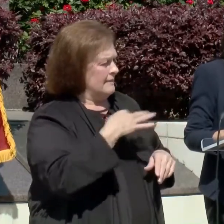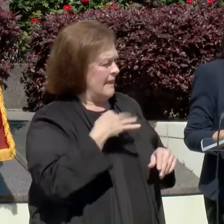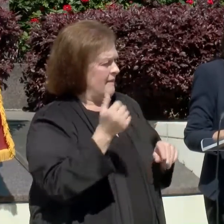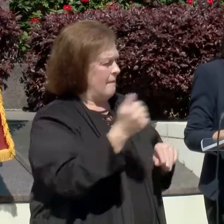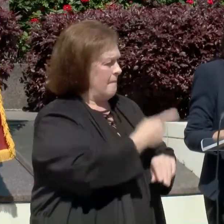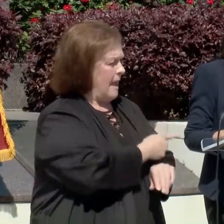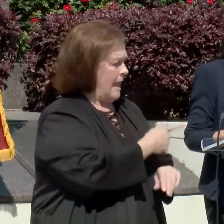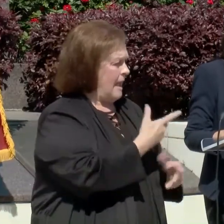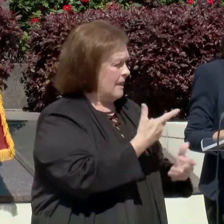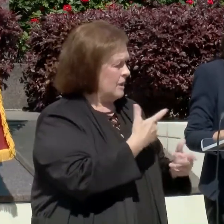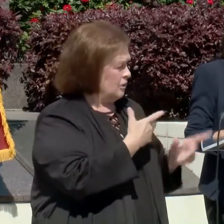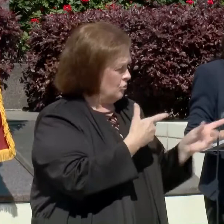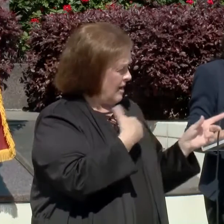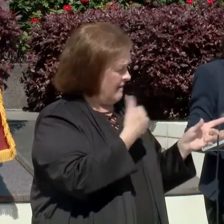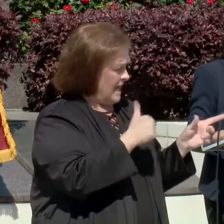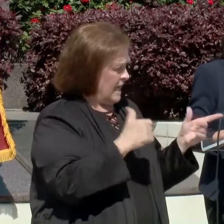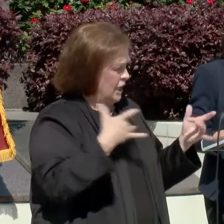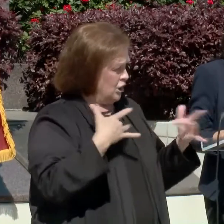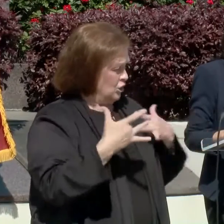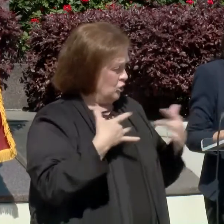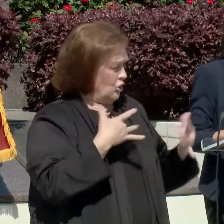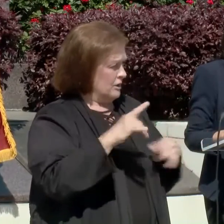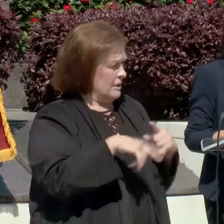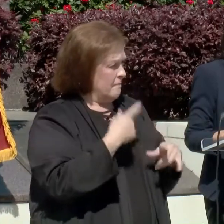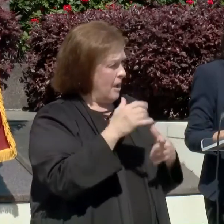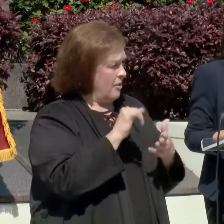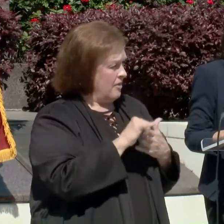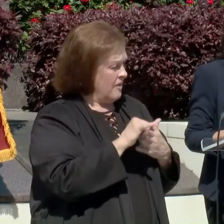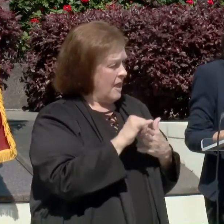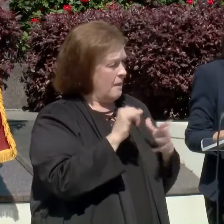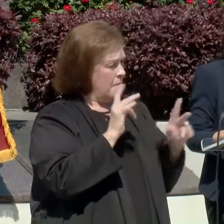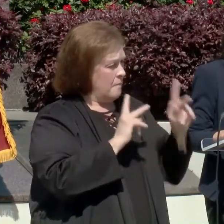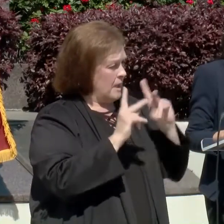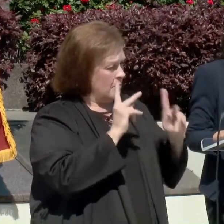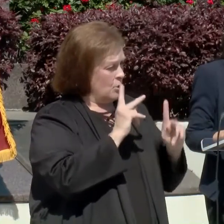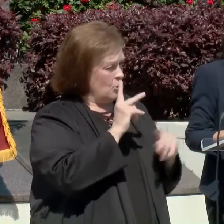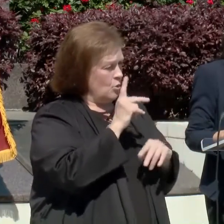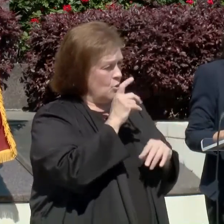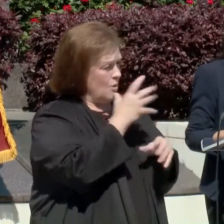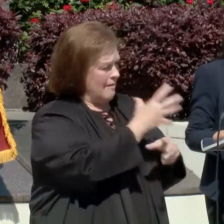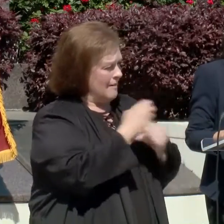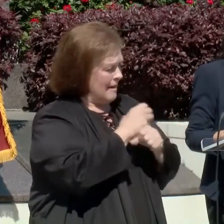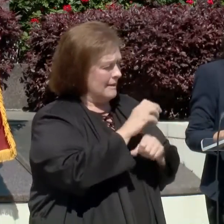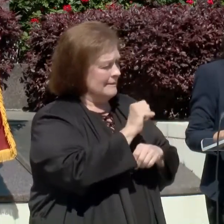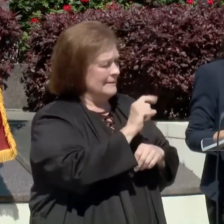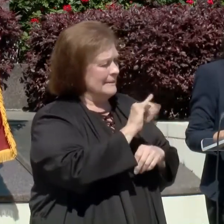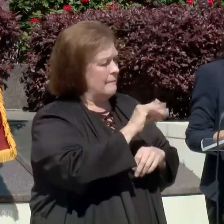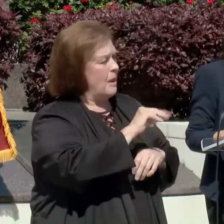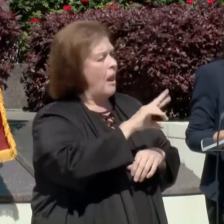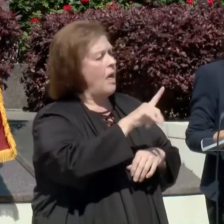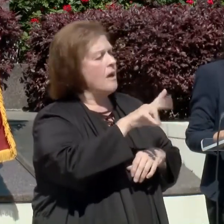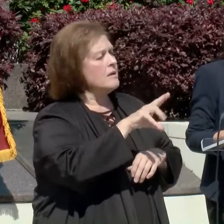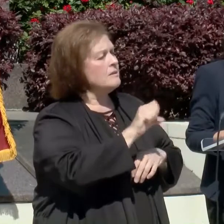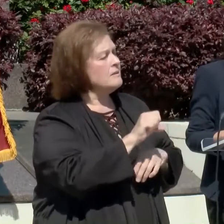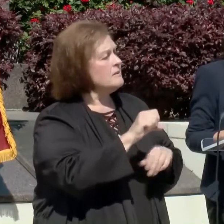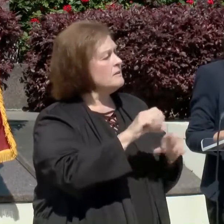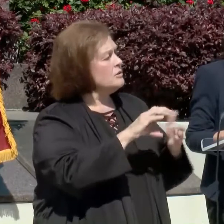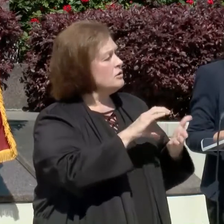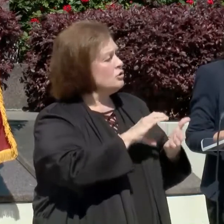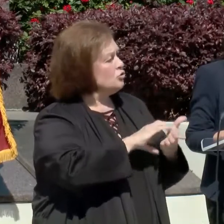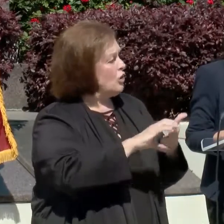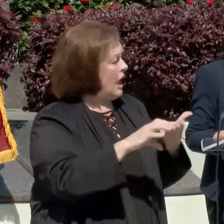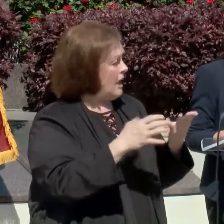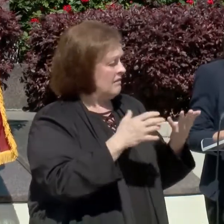not getting them. Do you have any concern that people who got stimulus checks aren't reporting back to work? Do you think it could